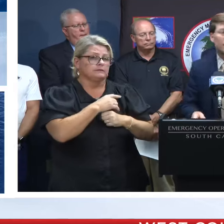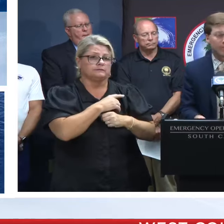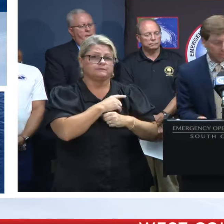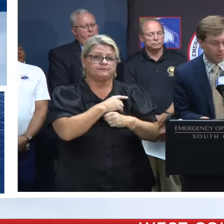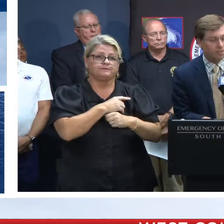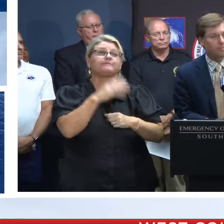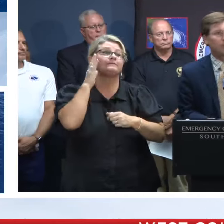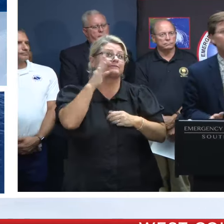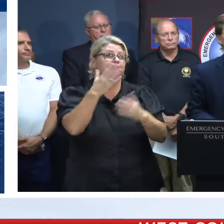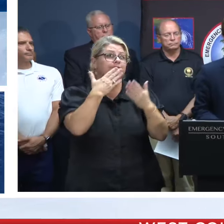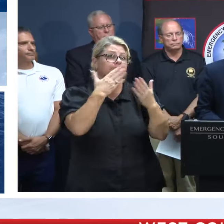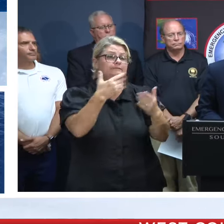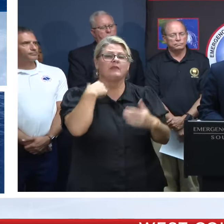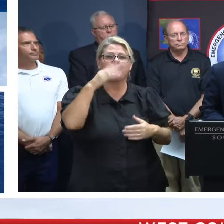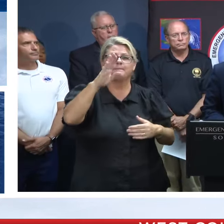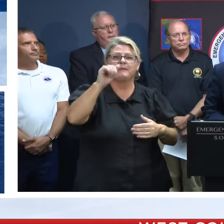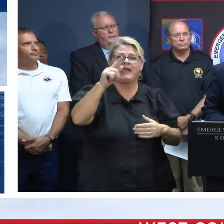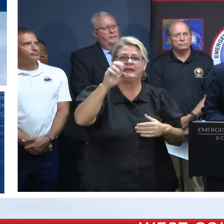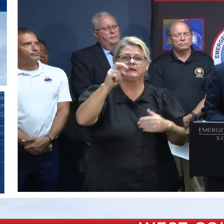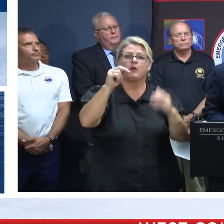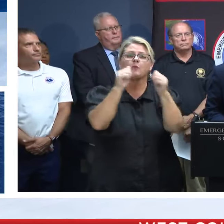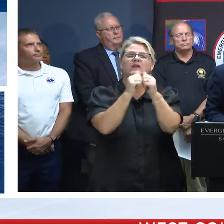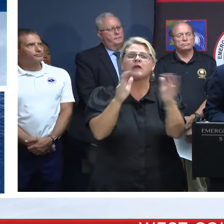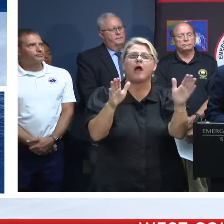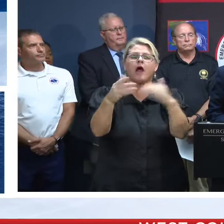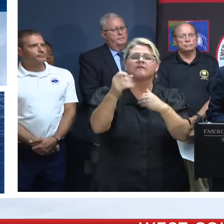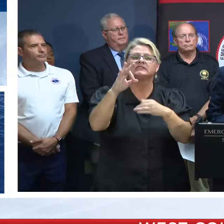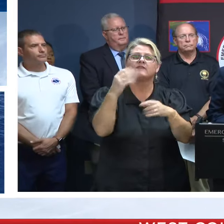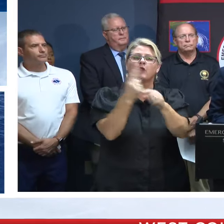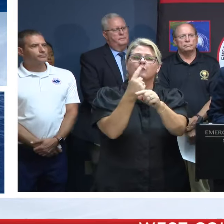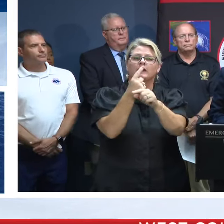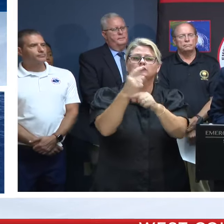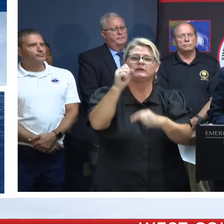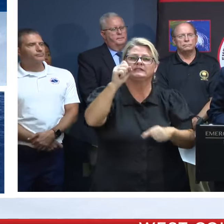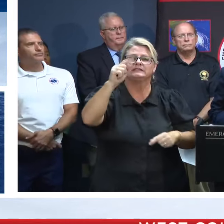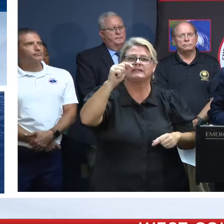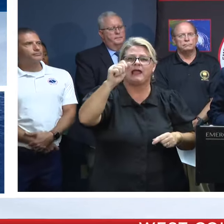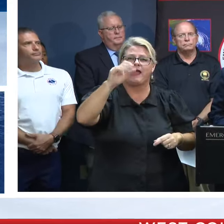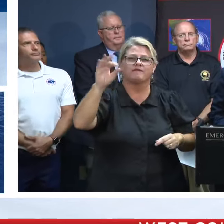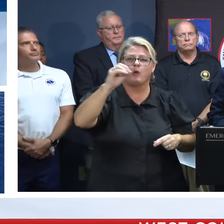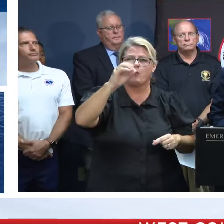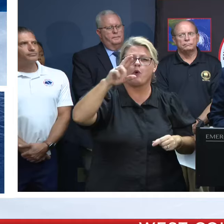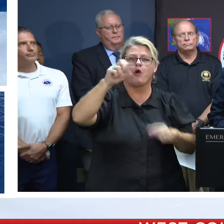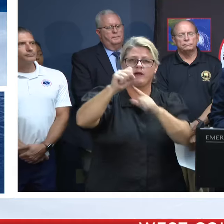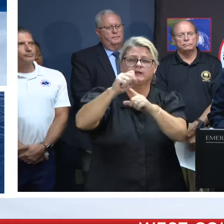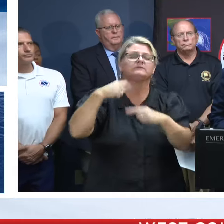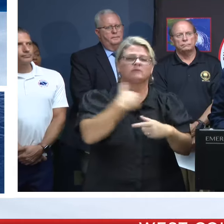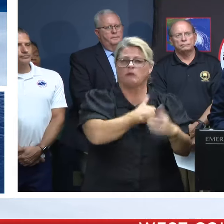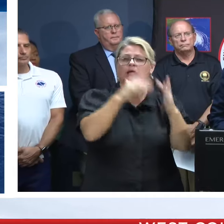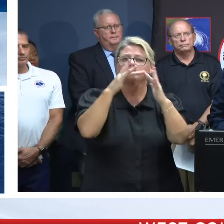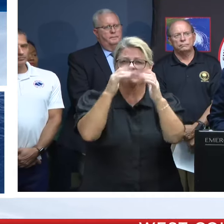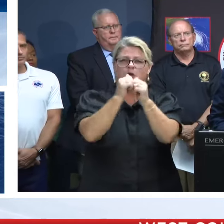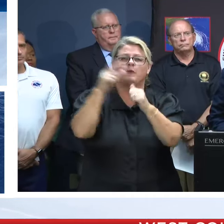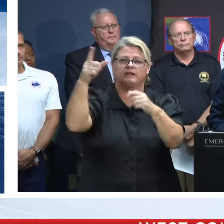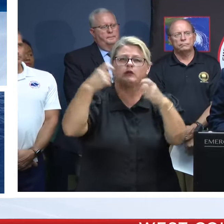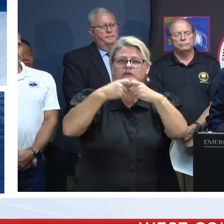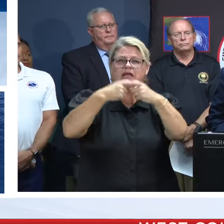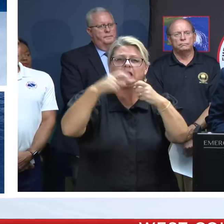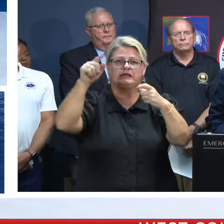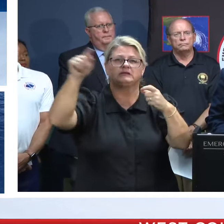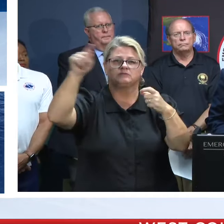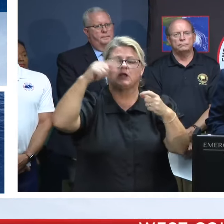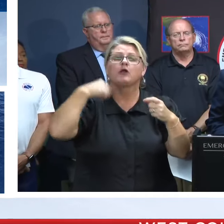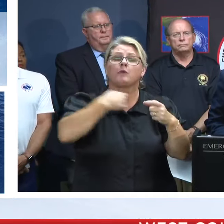Hi, thank you. Andrew Bateman with the Office of Regulatory Staff. We're in frequent communication with investor-owned utilities, and I can report that